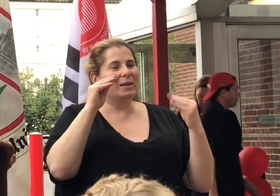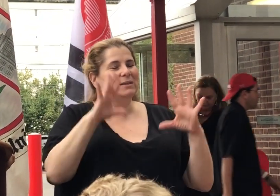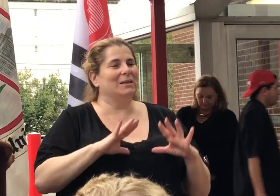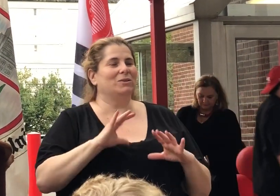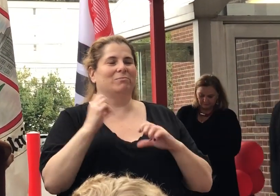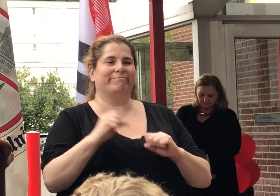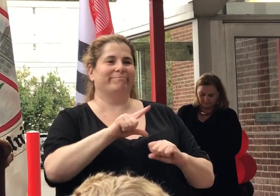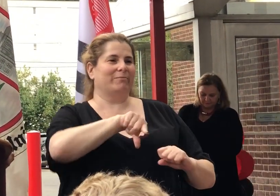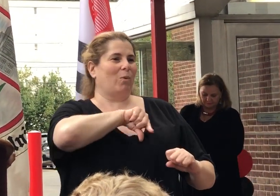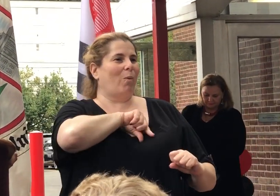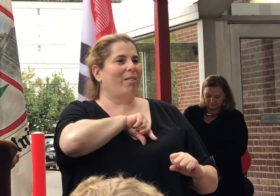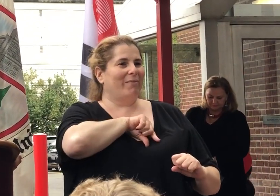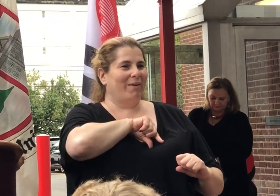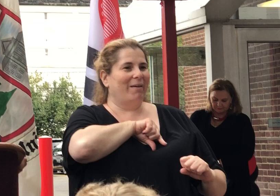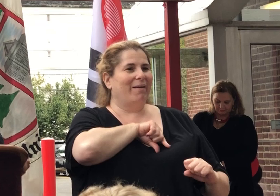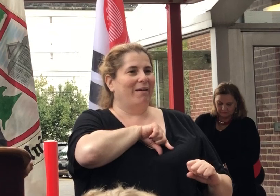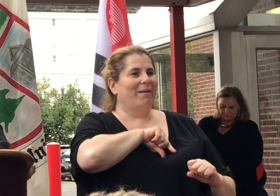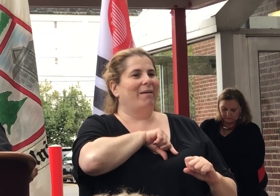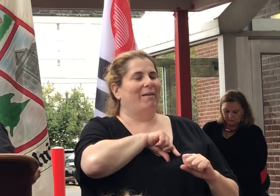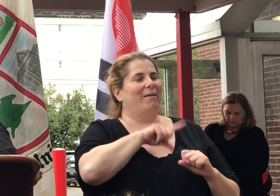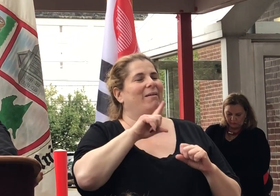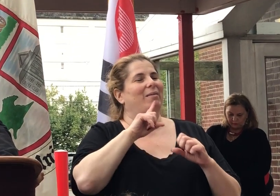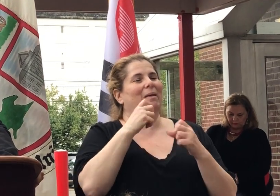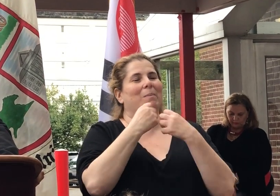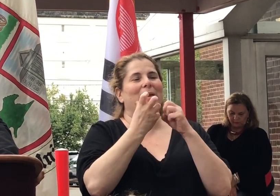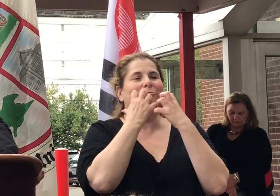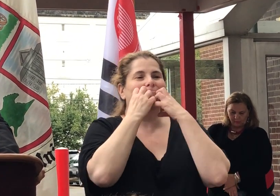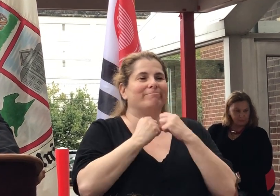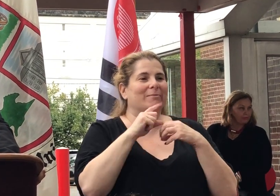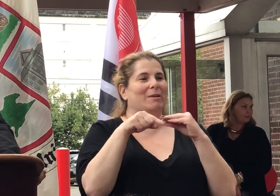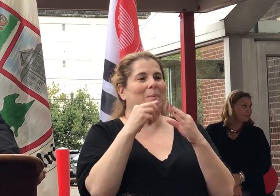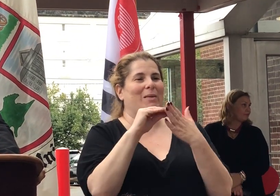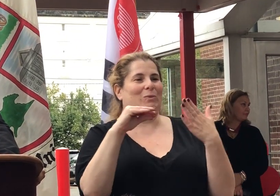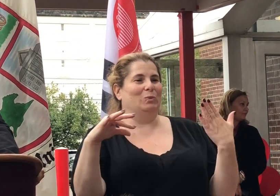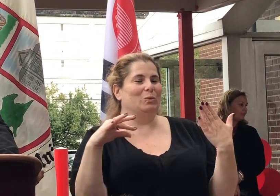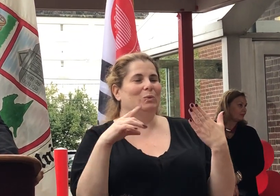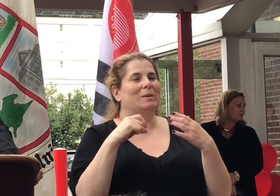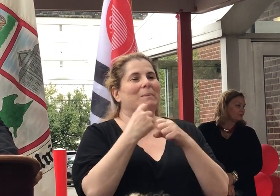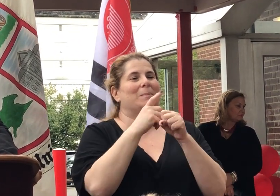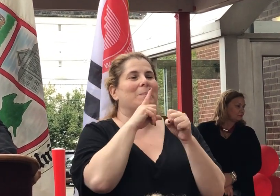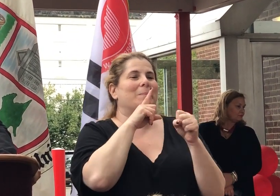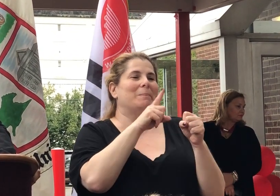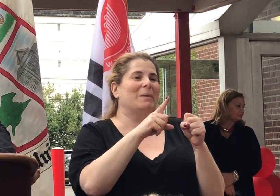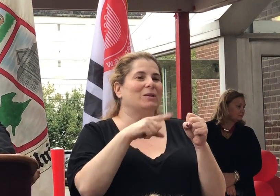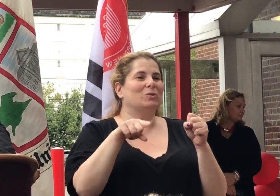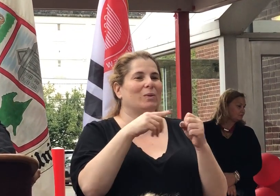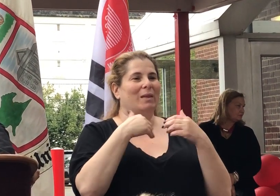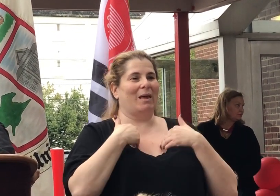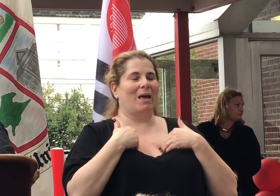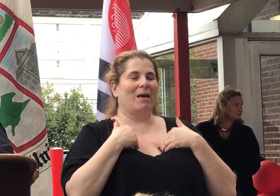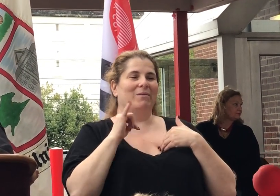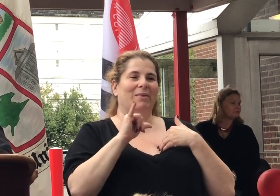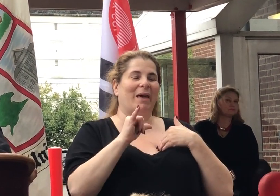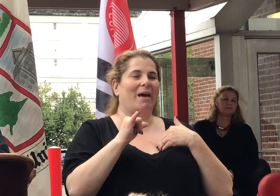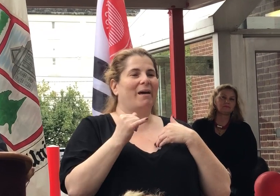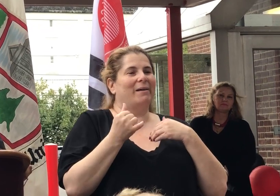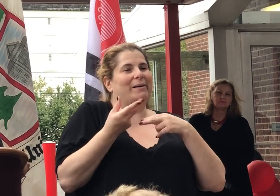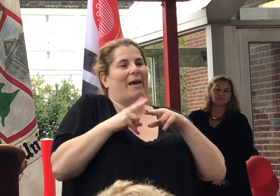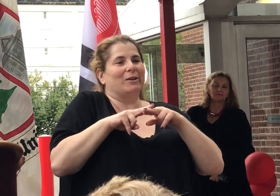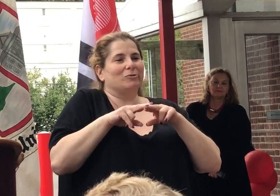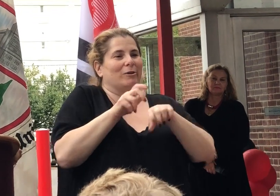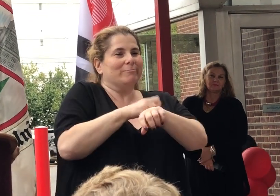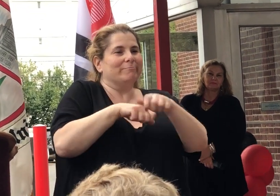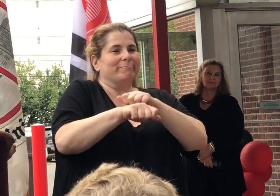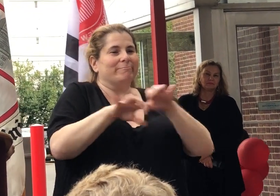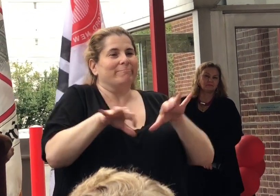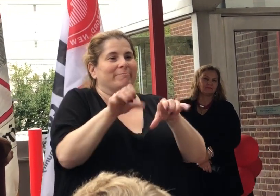above all else in making sure that they care for our students, in making sure that they're making sure they have that sort of mile when it comes to providing